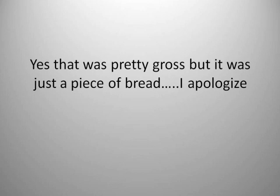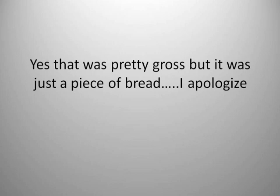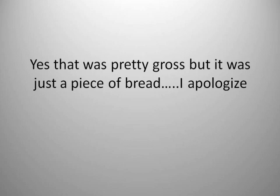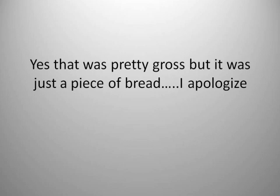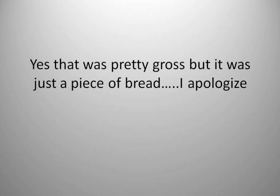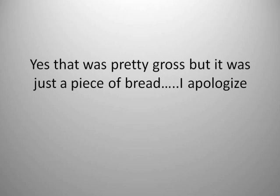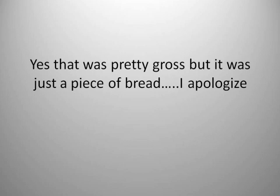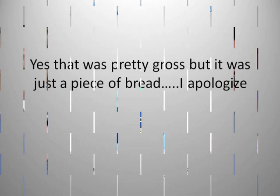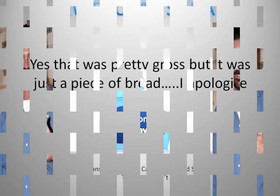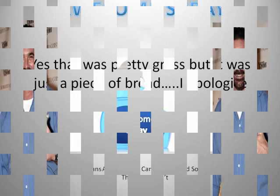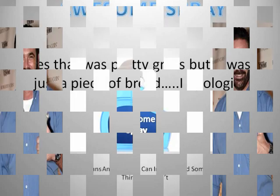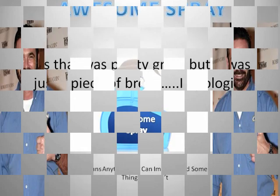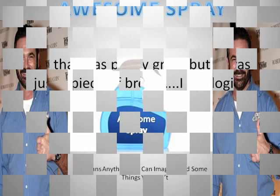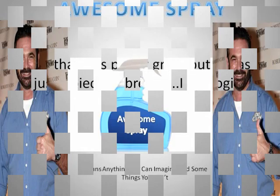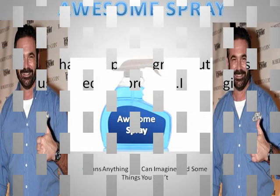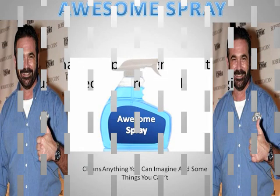Awesome Spray.